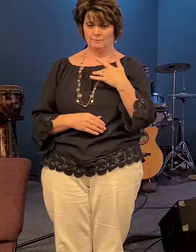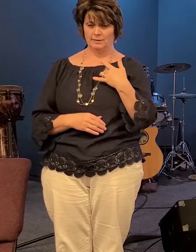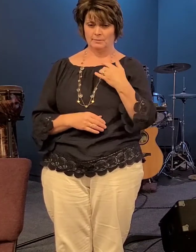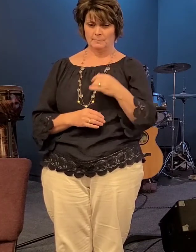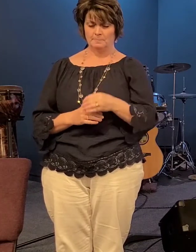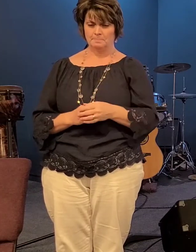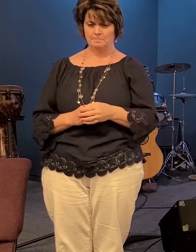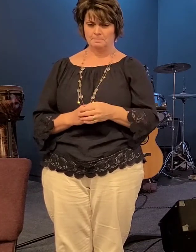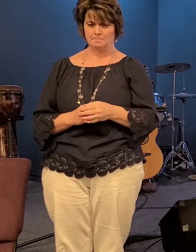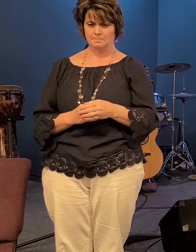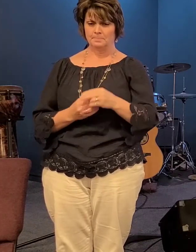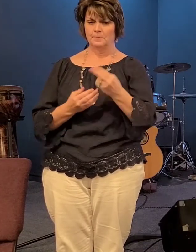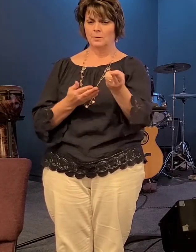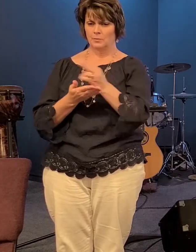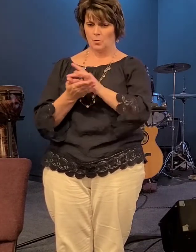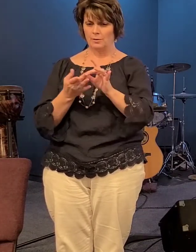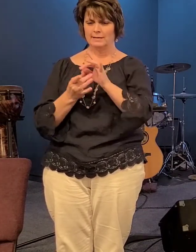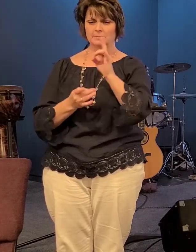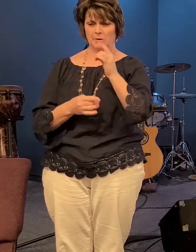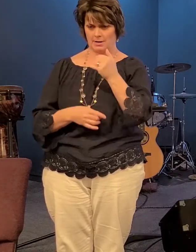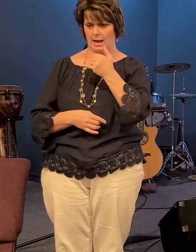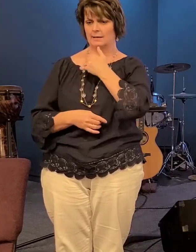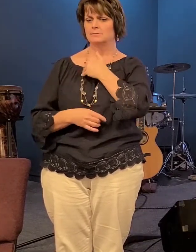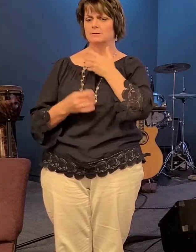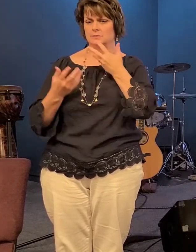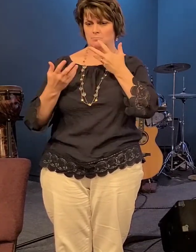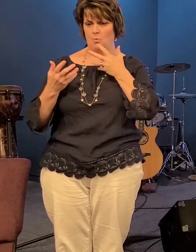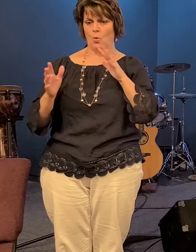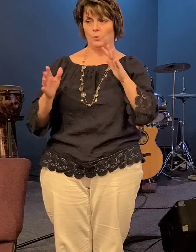that the holy spirit has spoken to you in some way